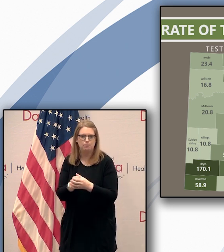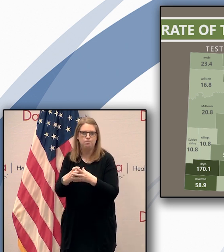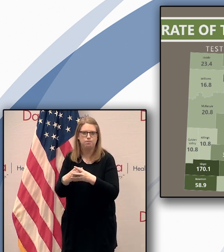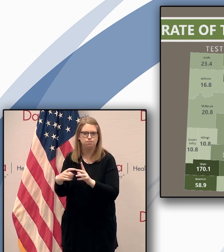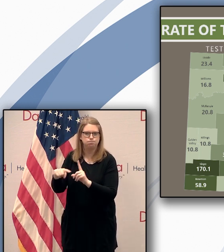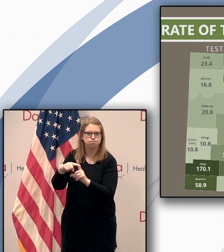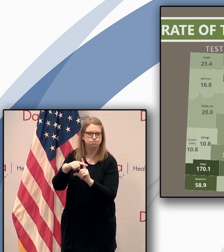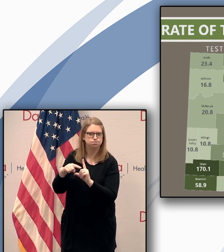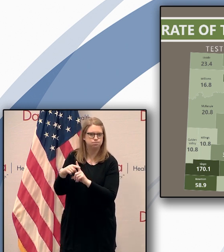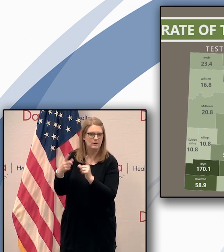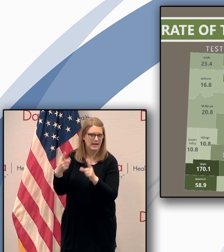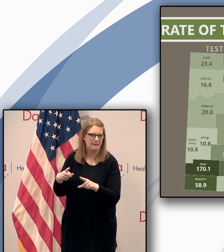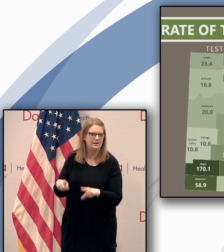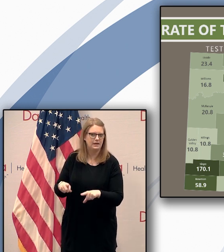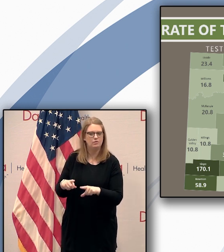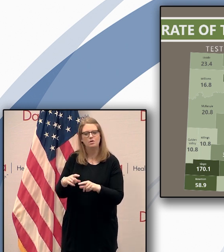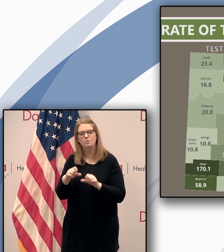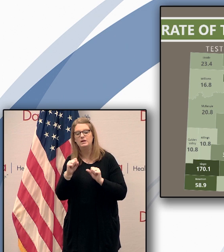outbreaks